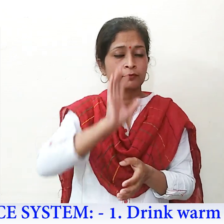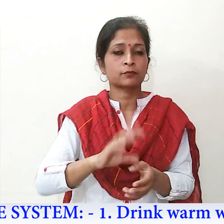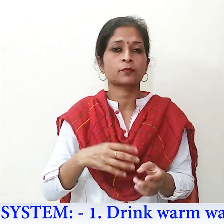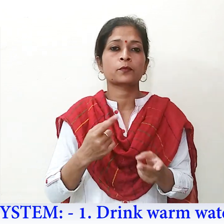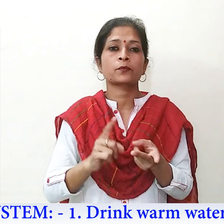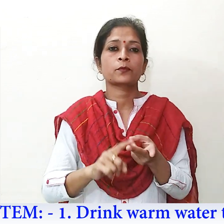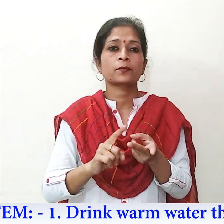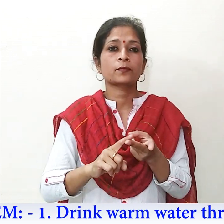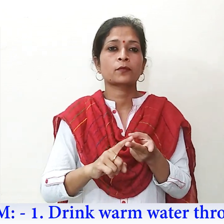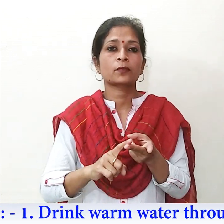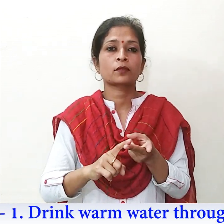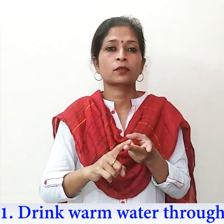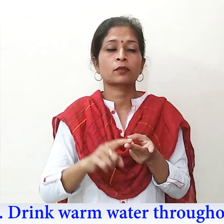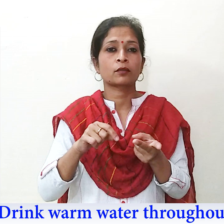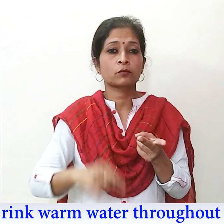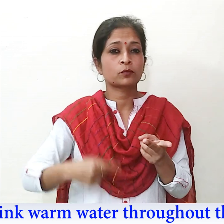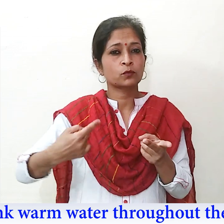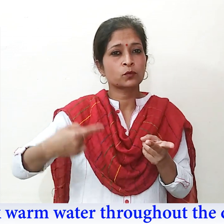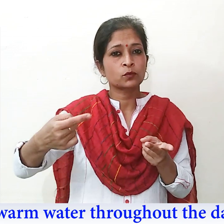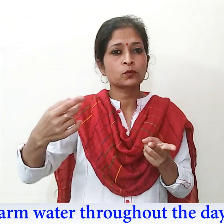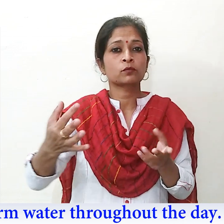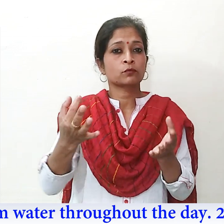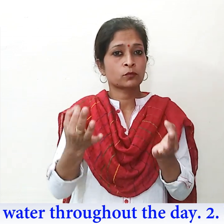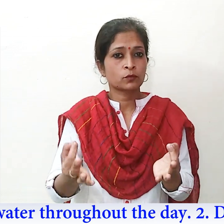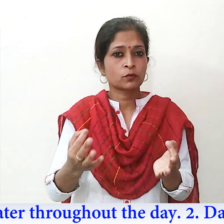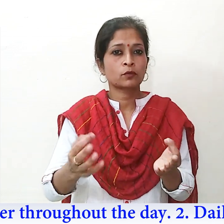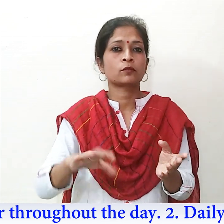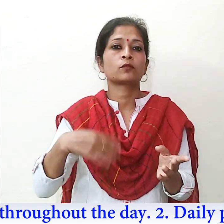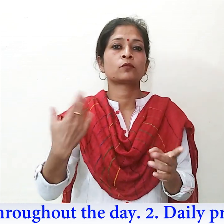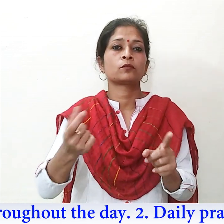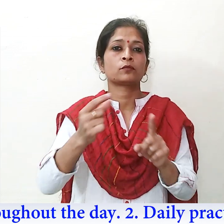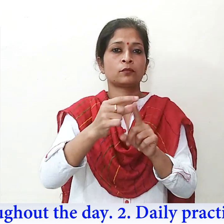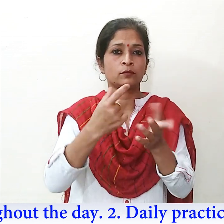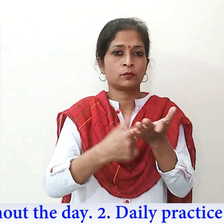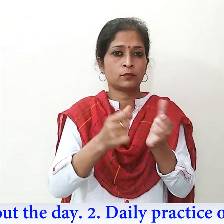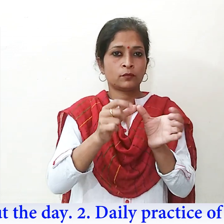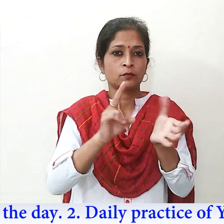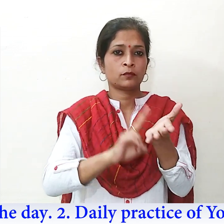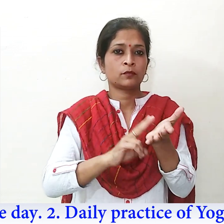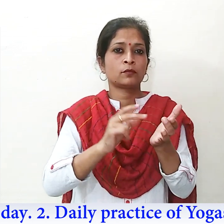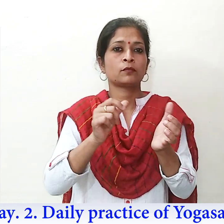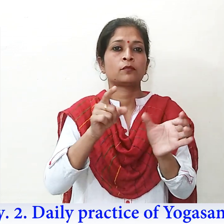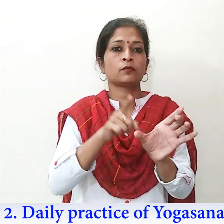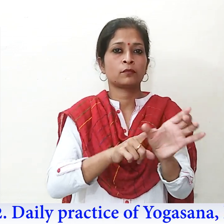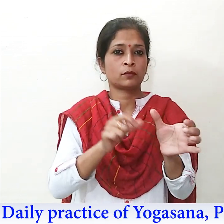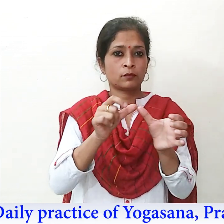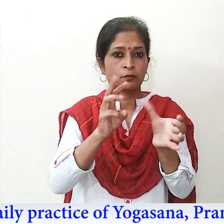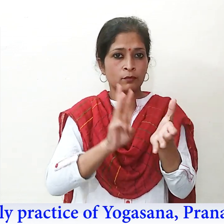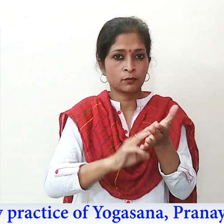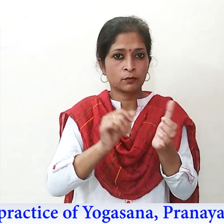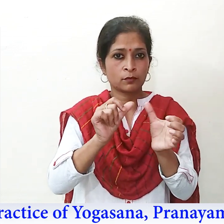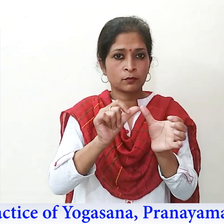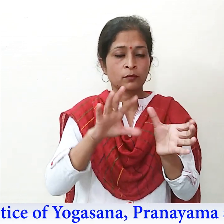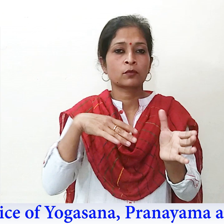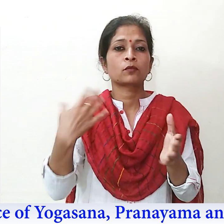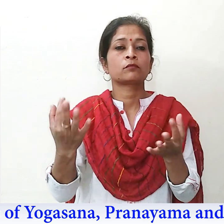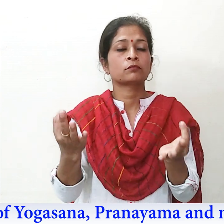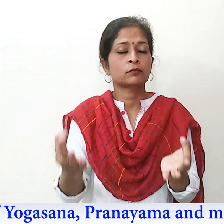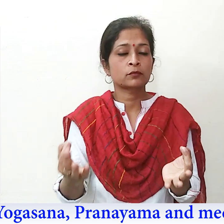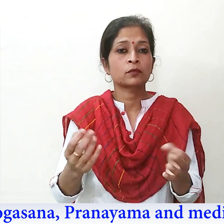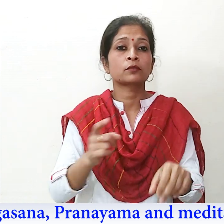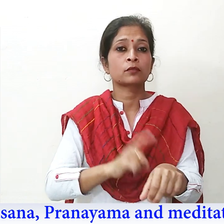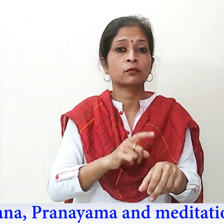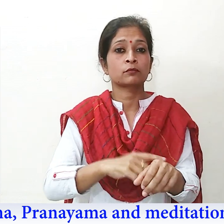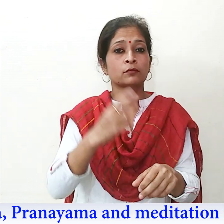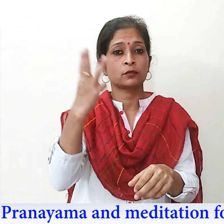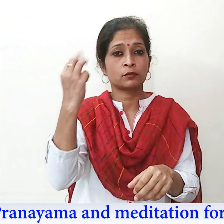2. 2. Daily practice of Yogasana, Pranayama and meditation for at least